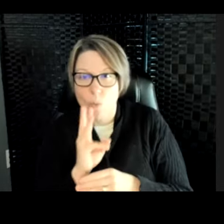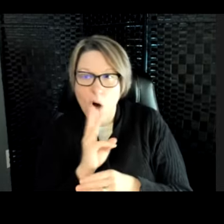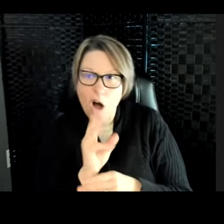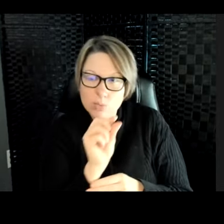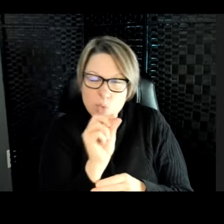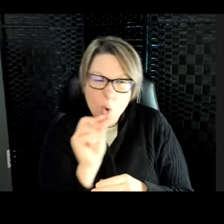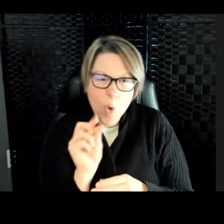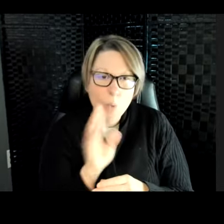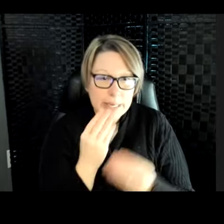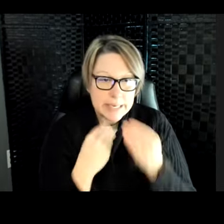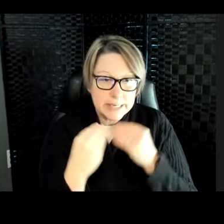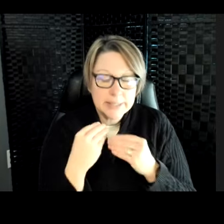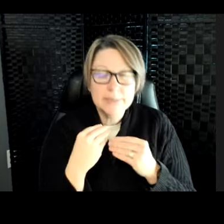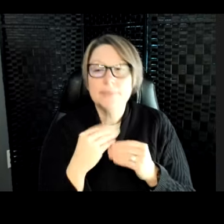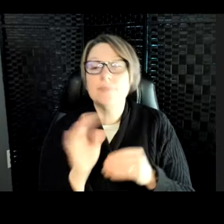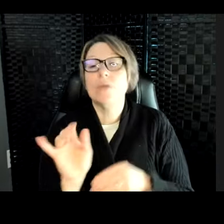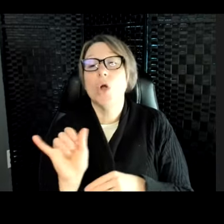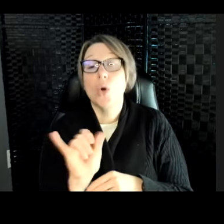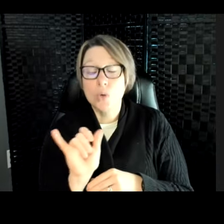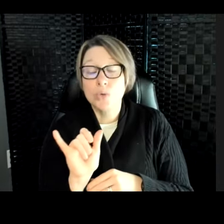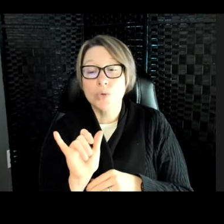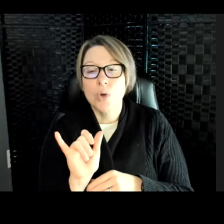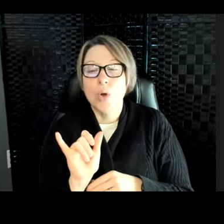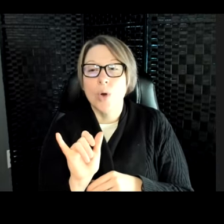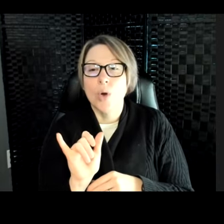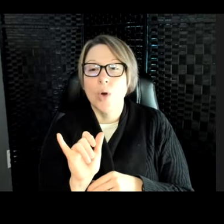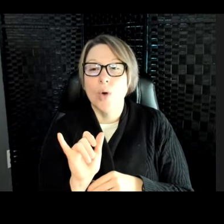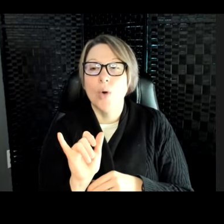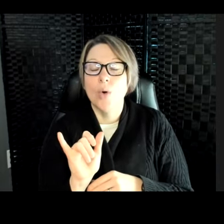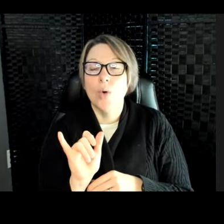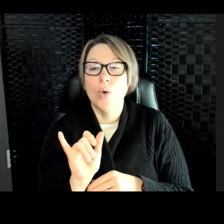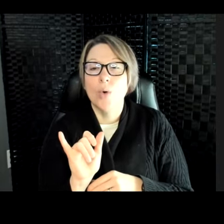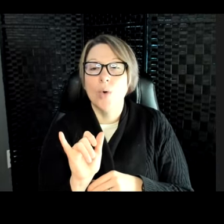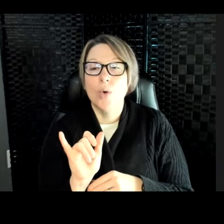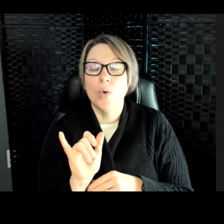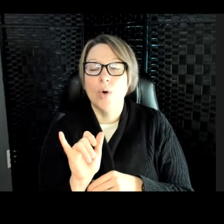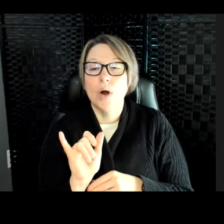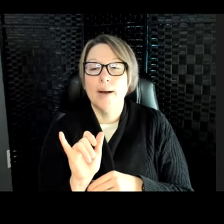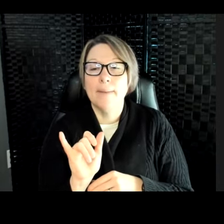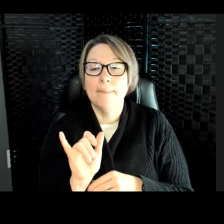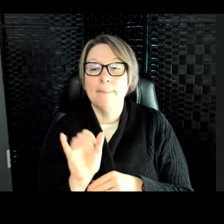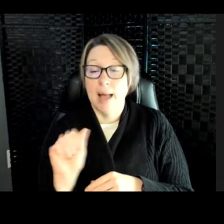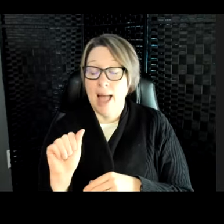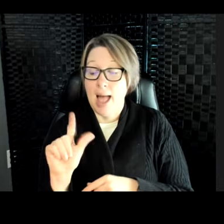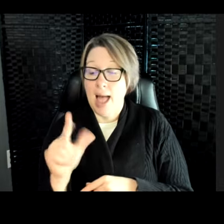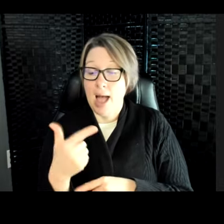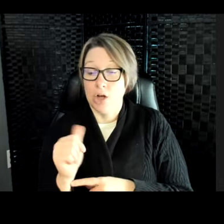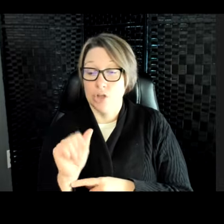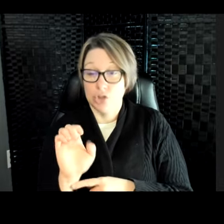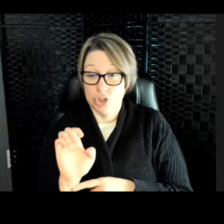But they will also have this relationship with algae so that the algae can produce energy